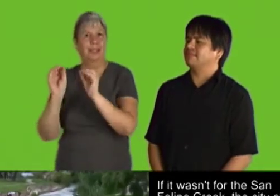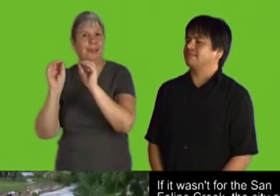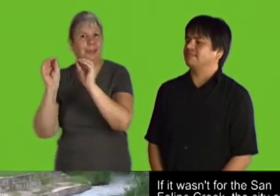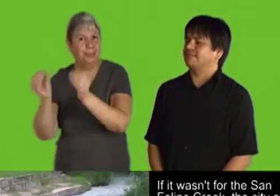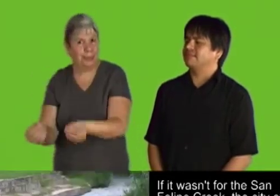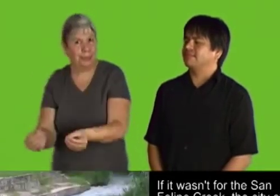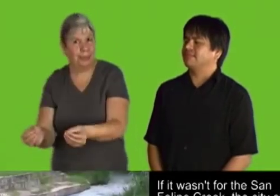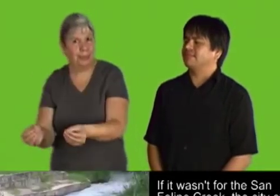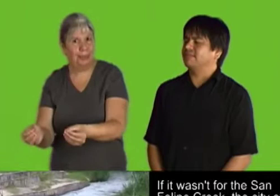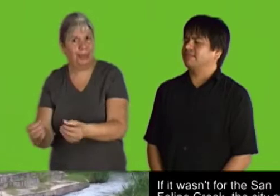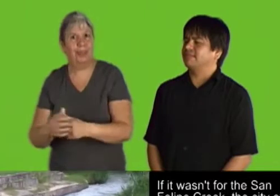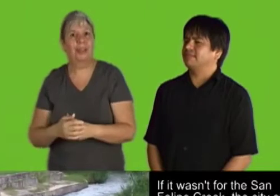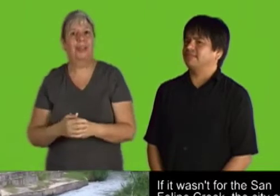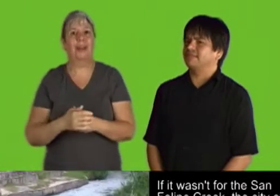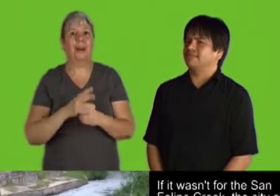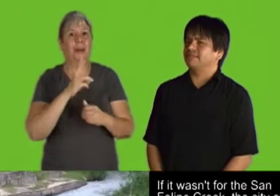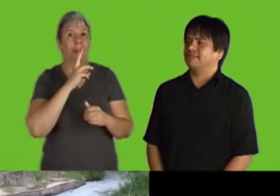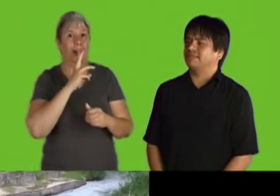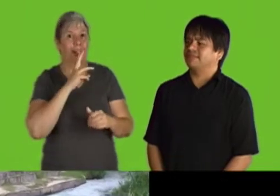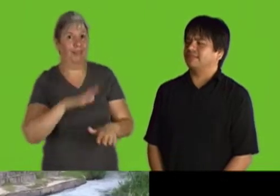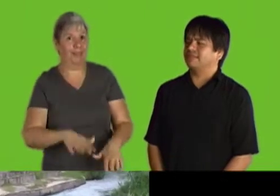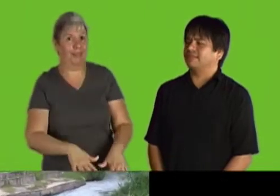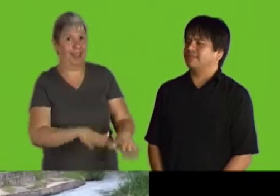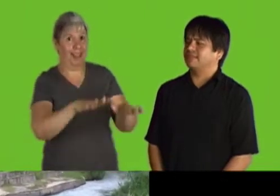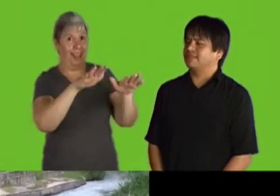because this is where there was water.